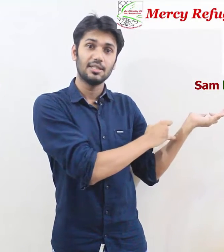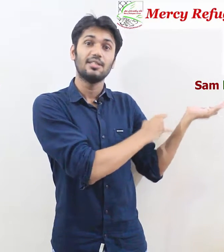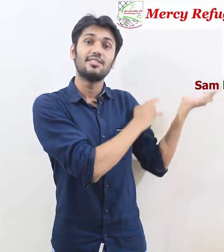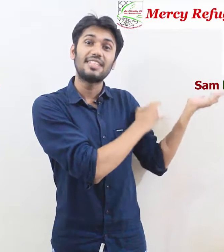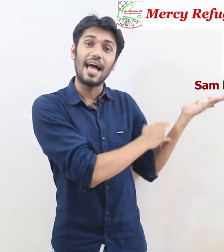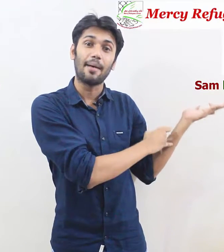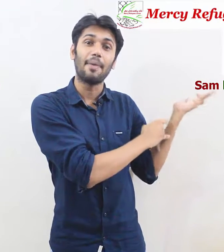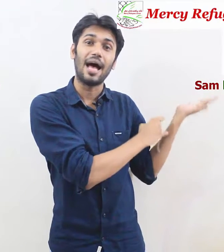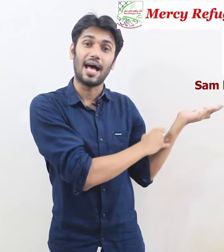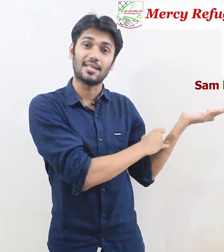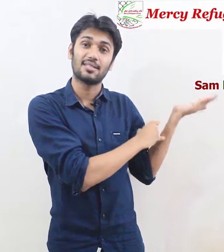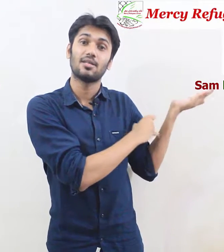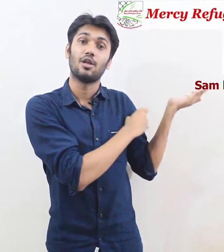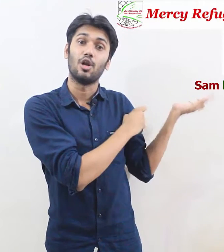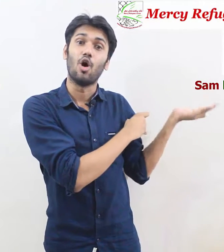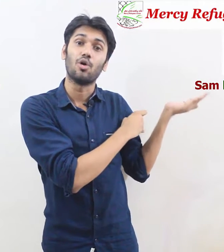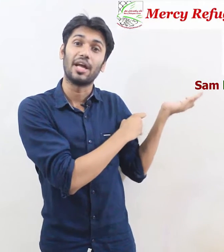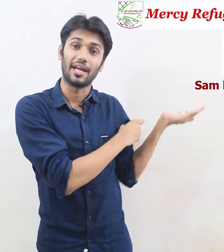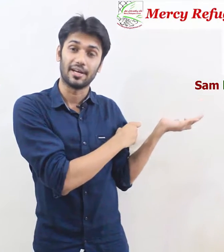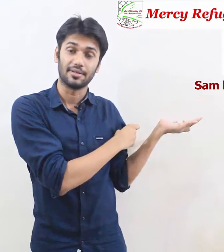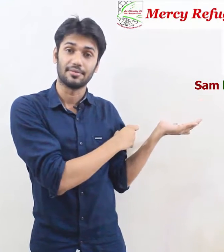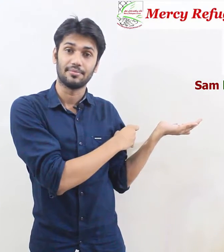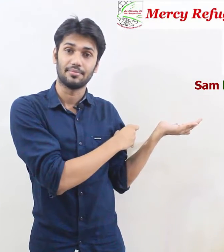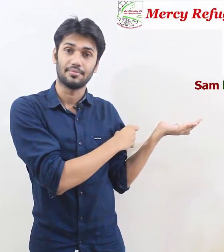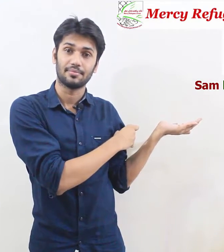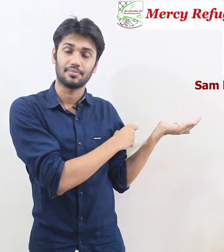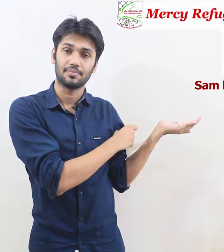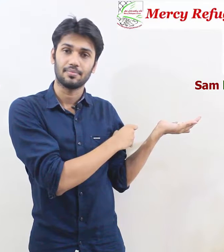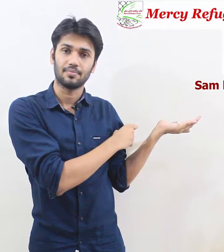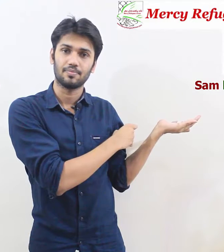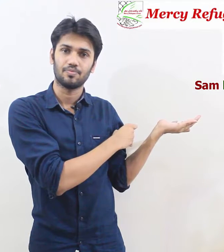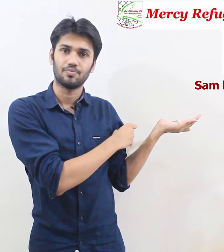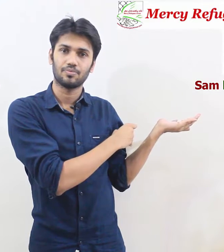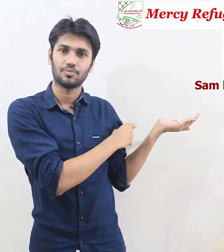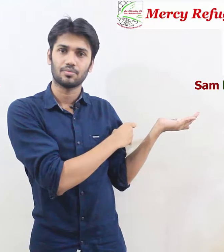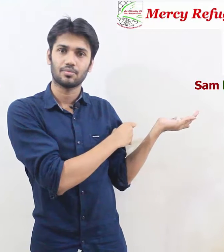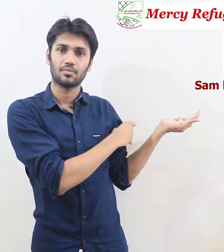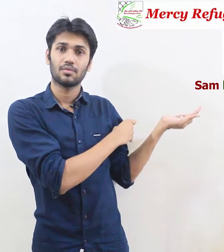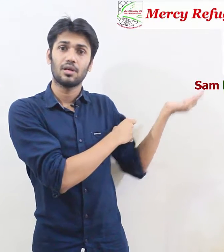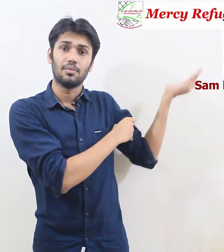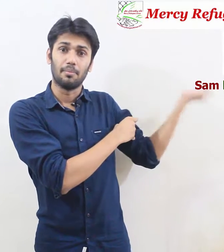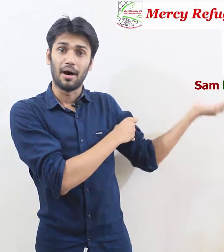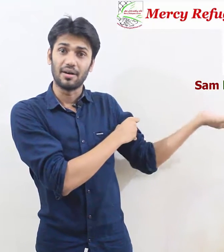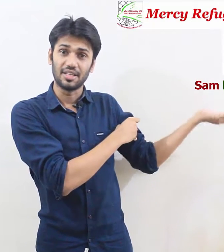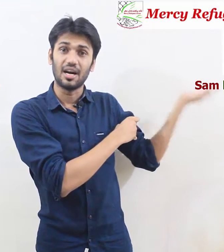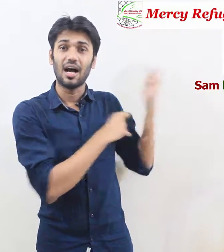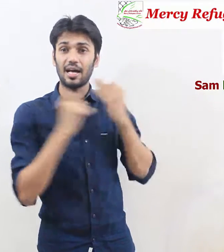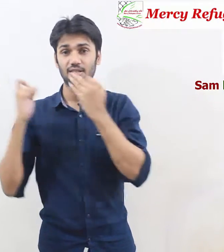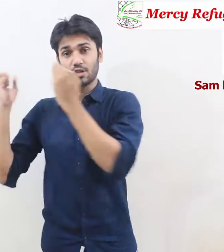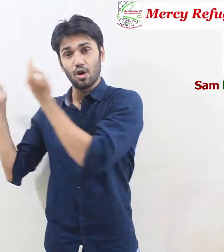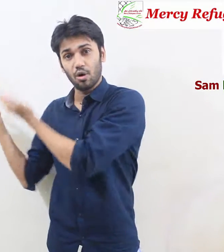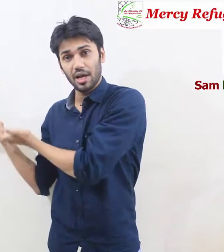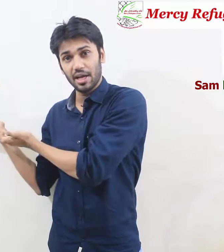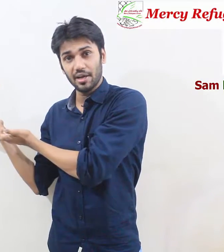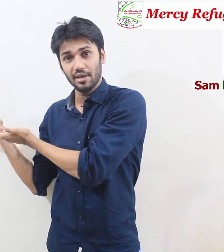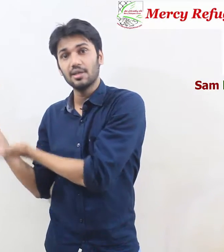Sam Sam has long hair I am long hair